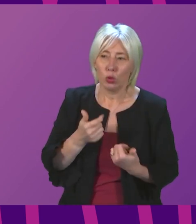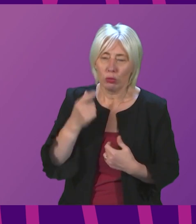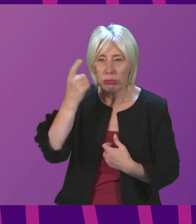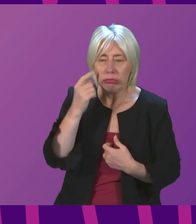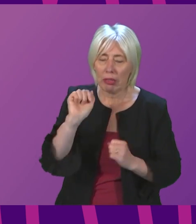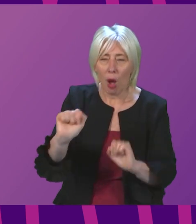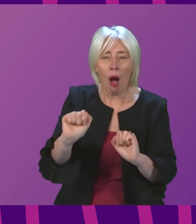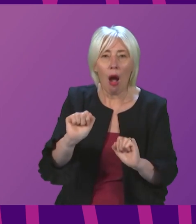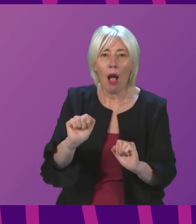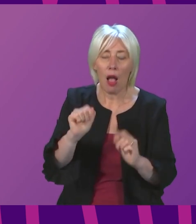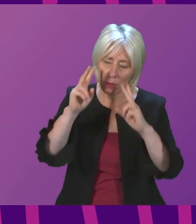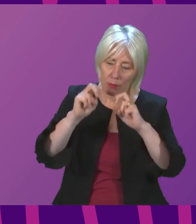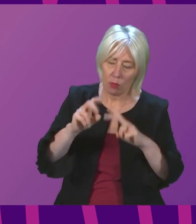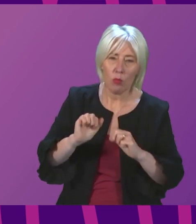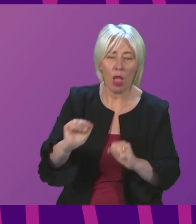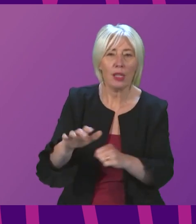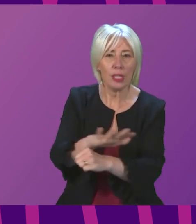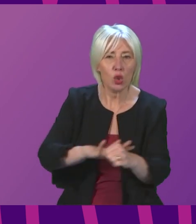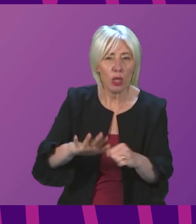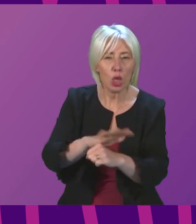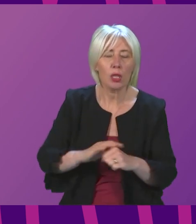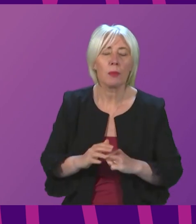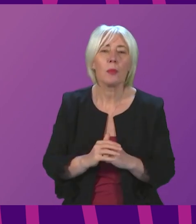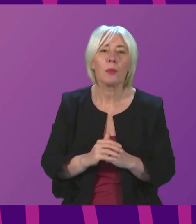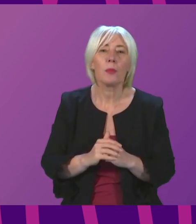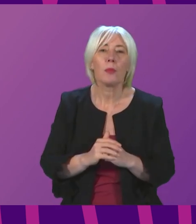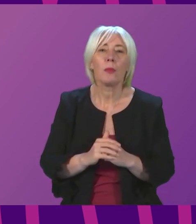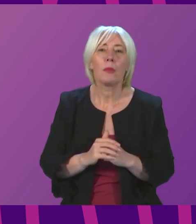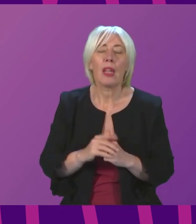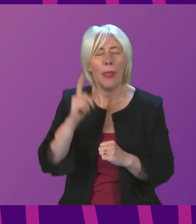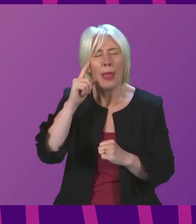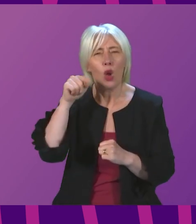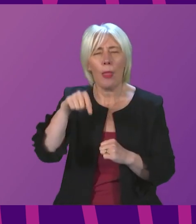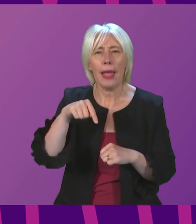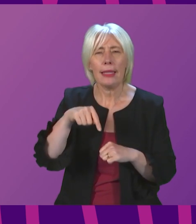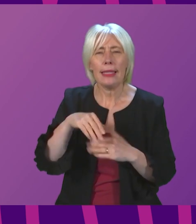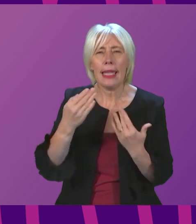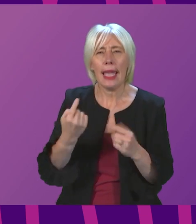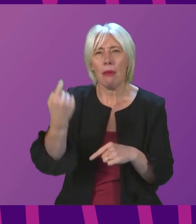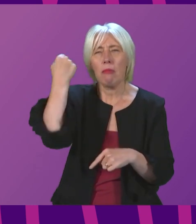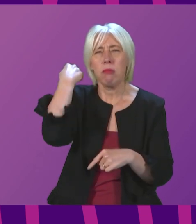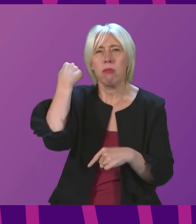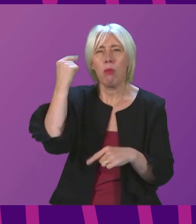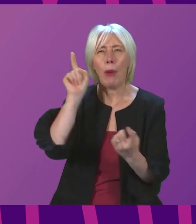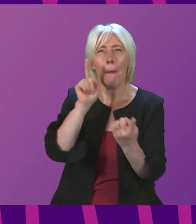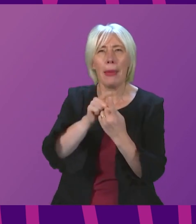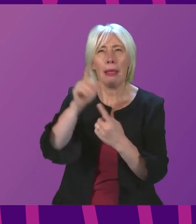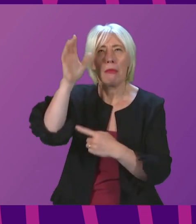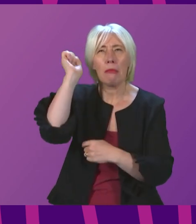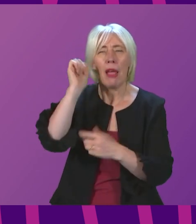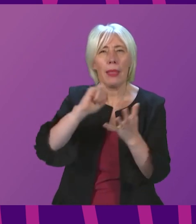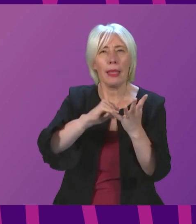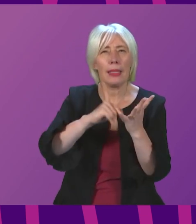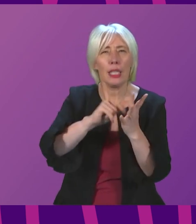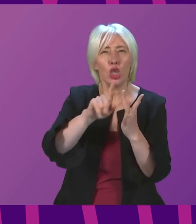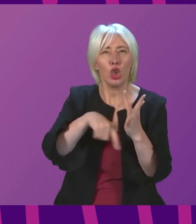look into the particular circumstances. I think the day I met Lesley, if memory serves me correctly, think it's St John's